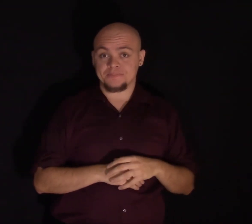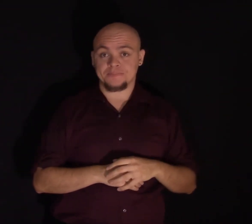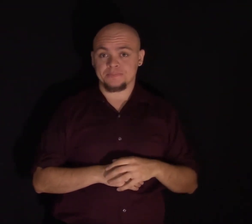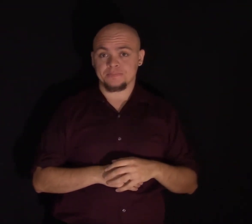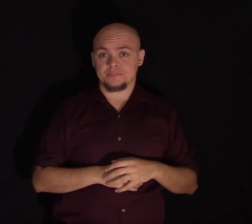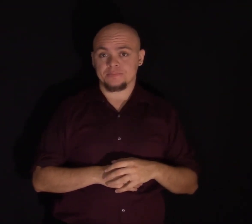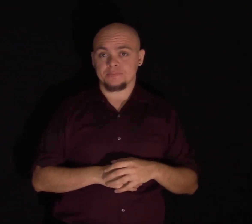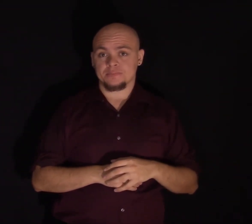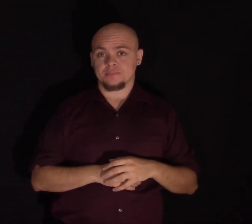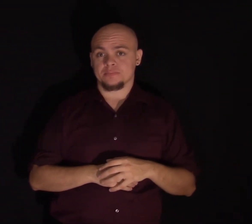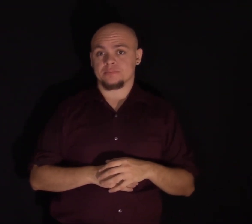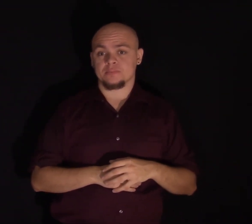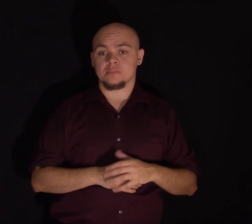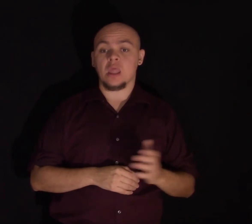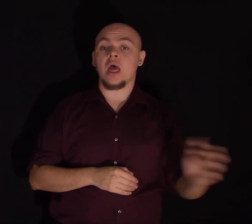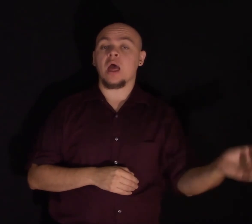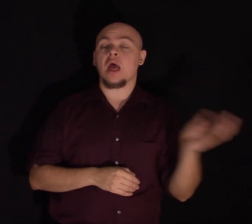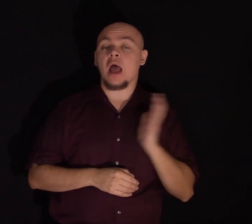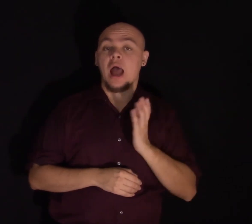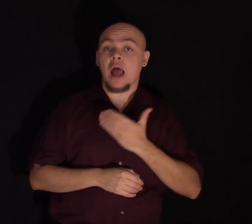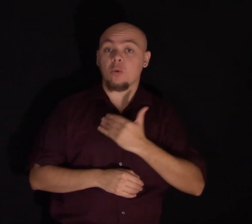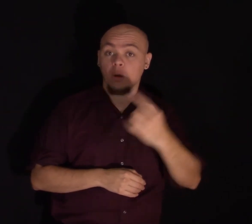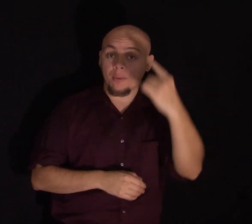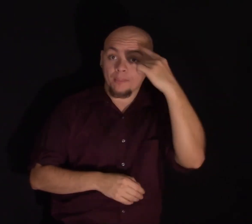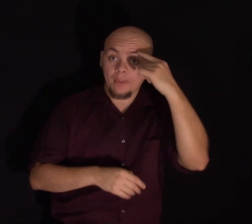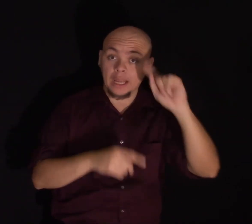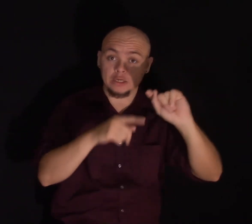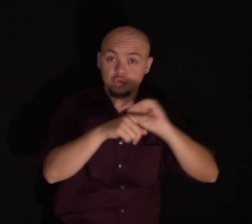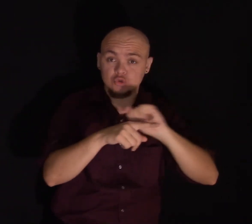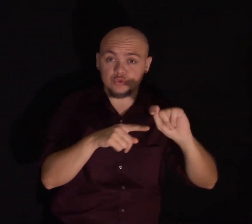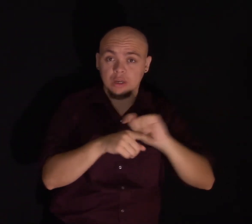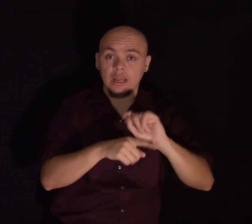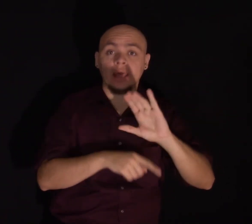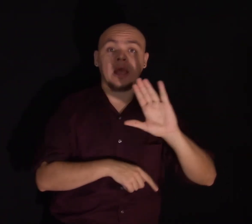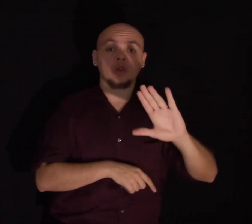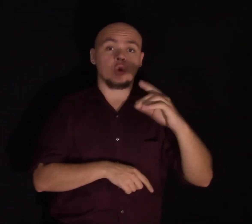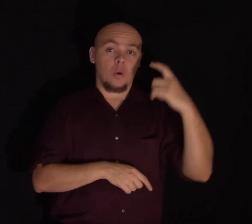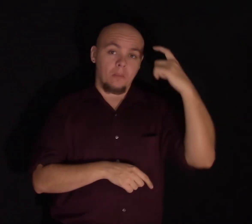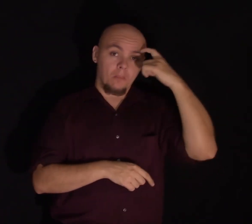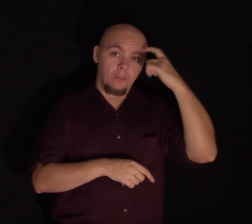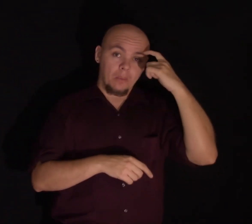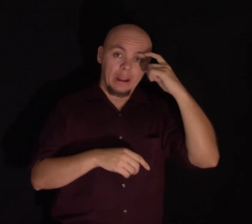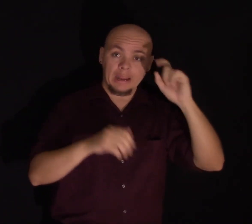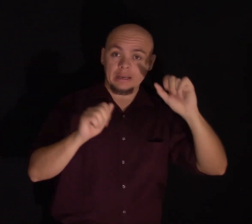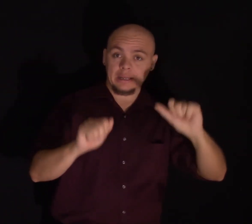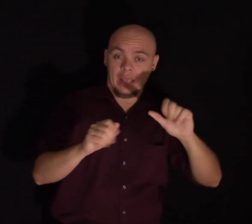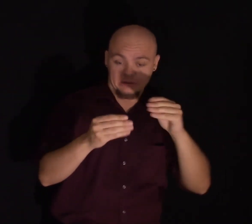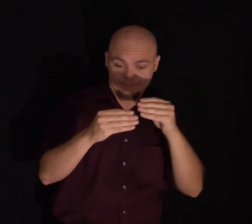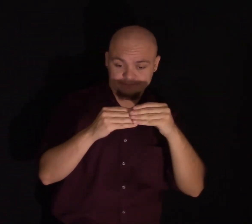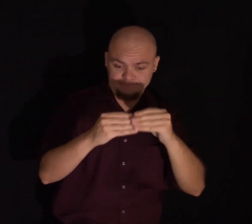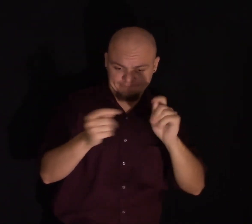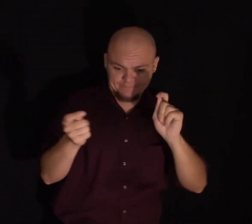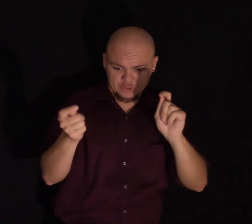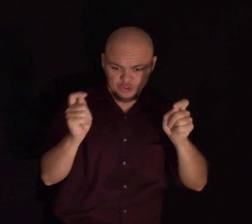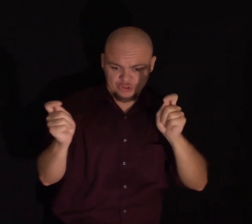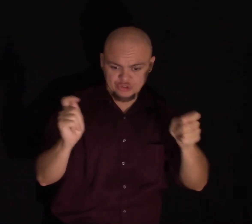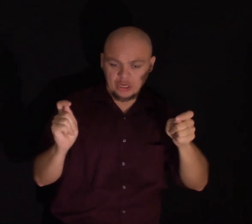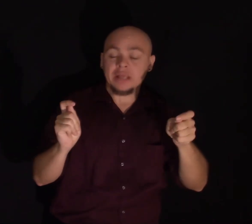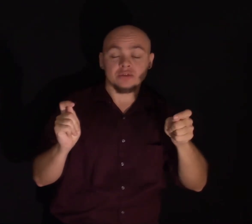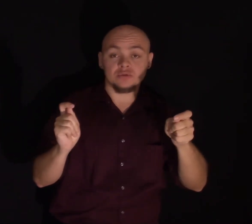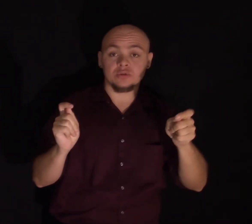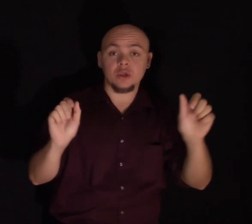can actually train our mind and harness the power of neuroplasticity to change these